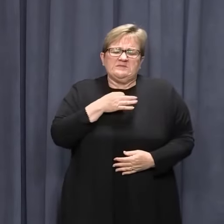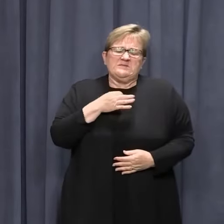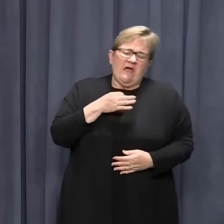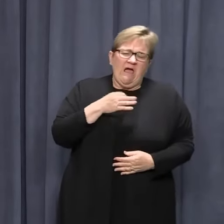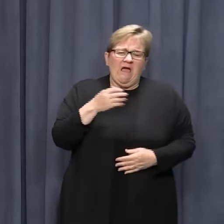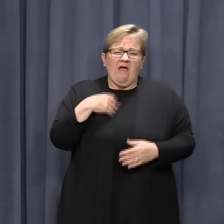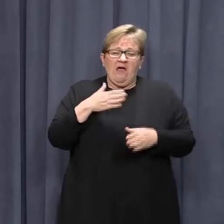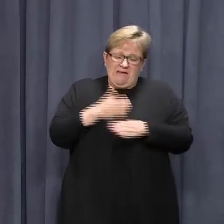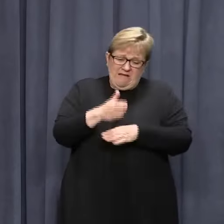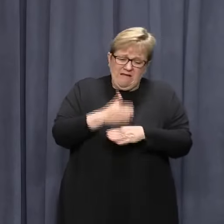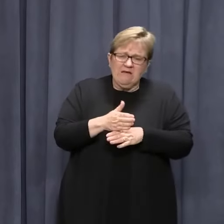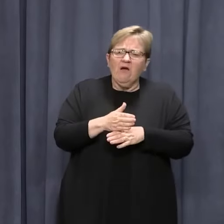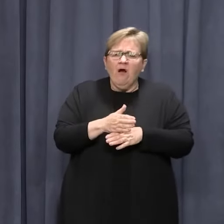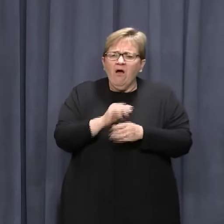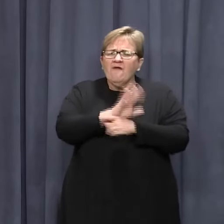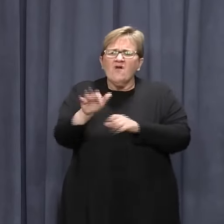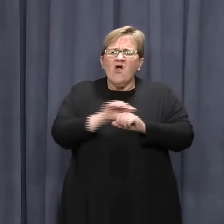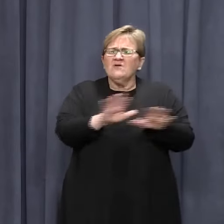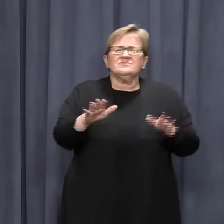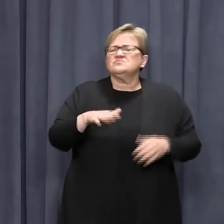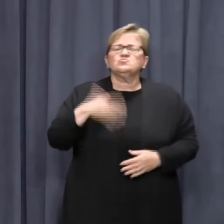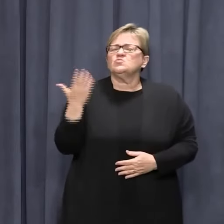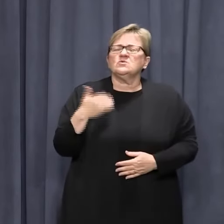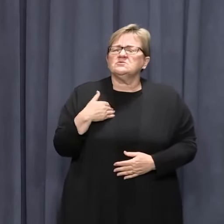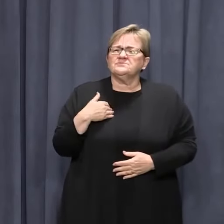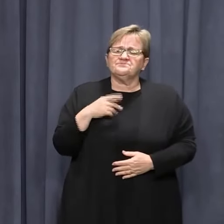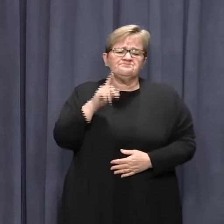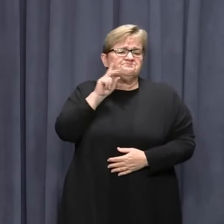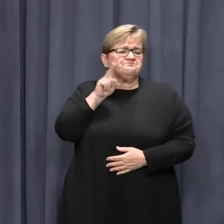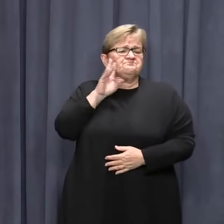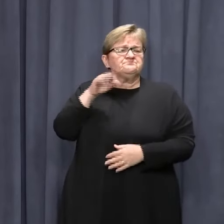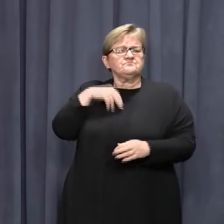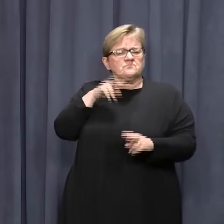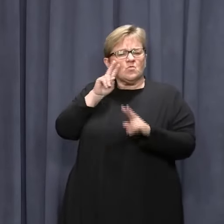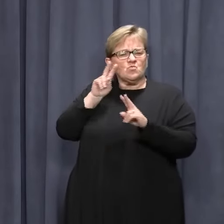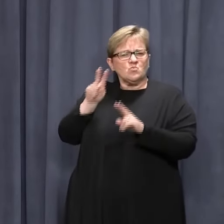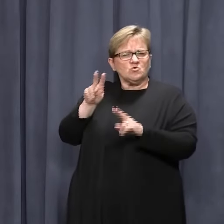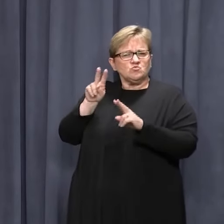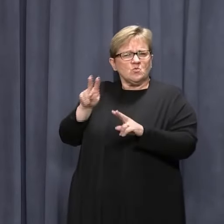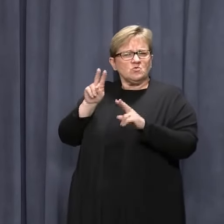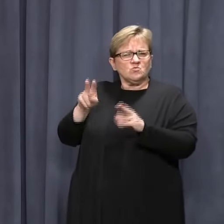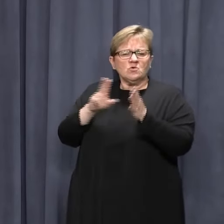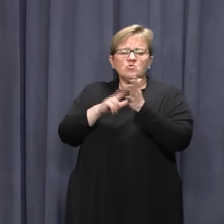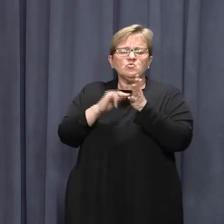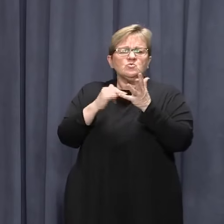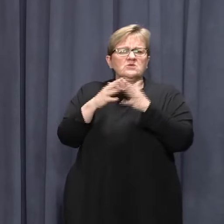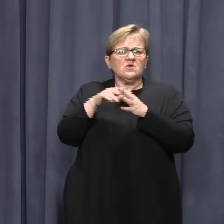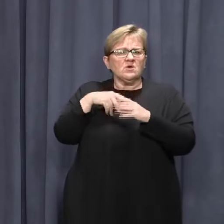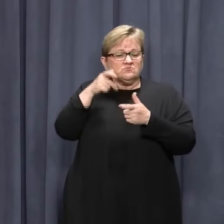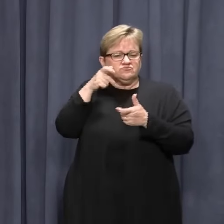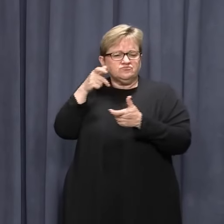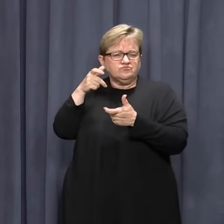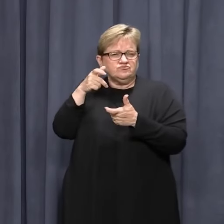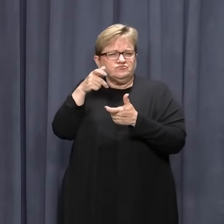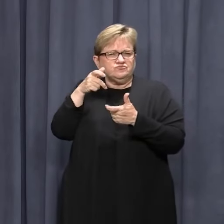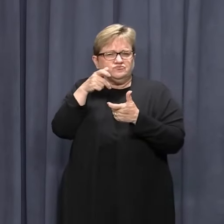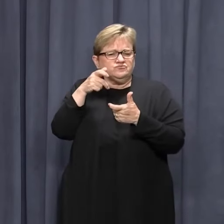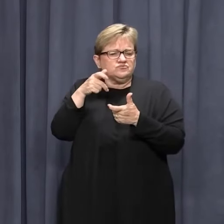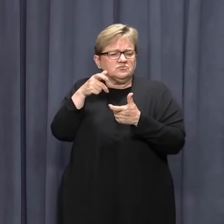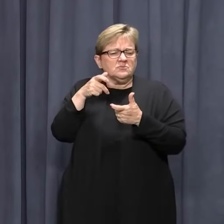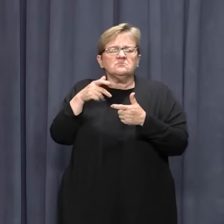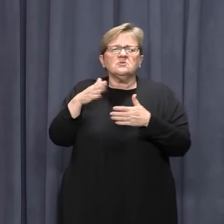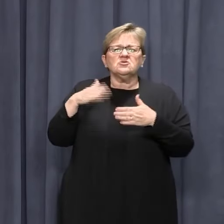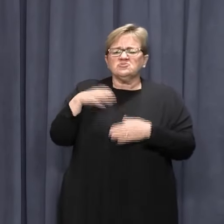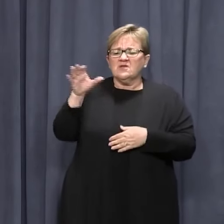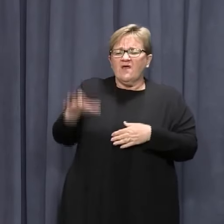put all our good work to waste. Over the last few days, we have watched what has occurred in NSW like a hawk. Our Chief